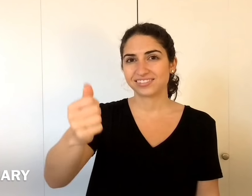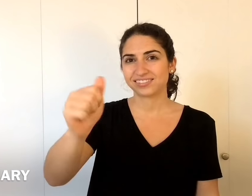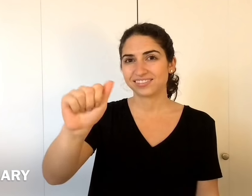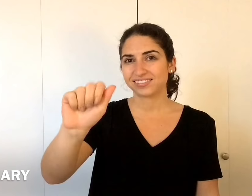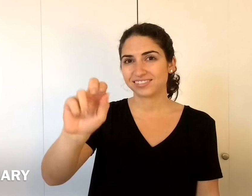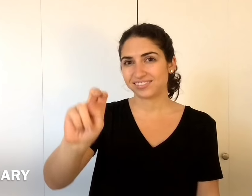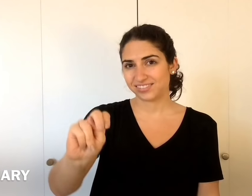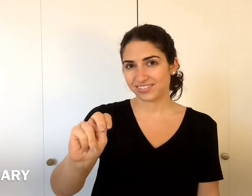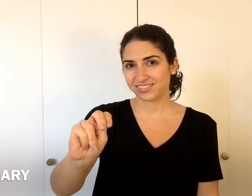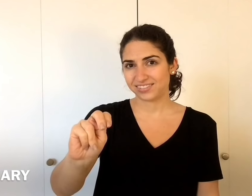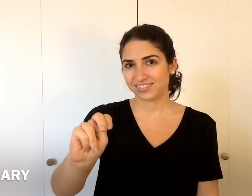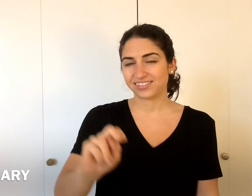January.